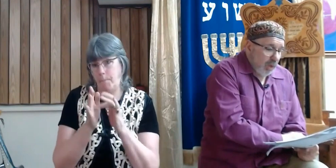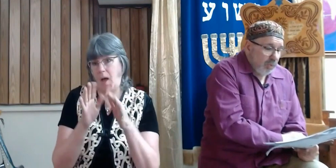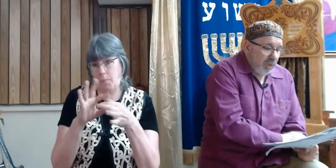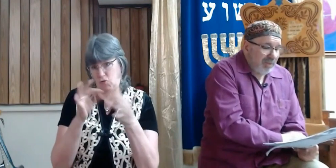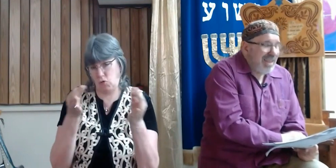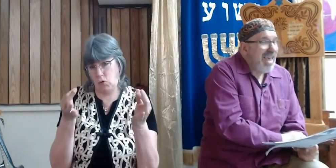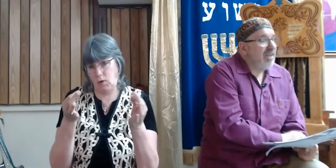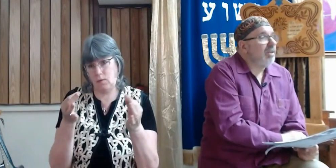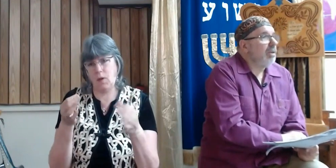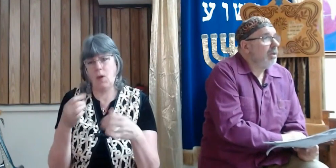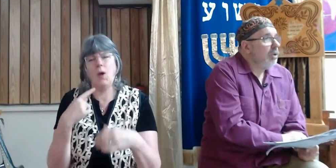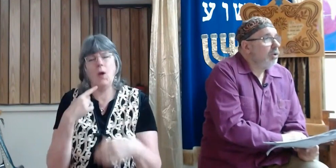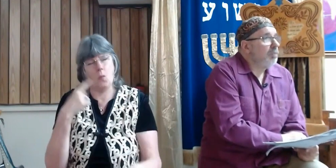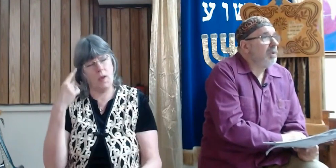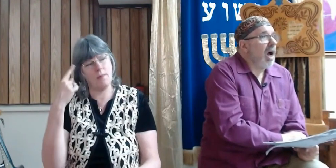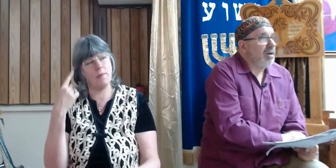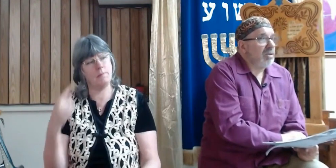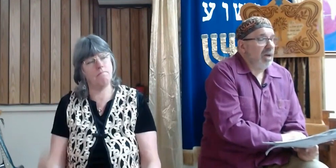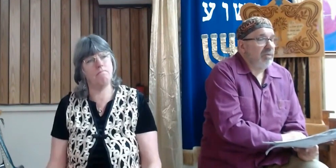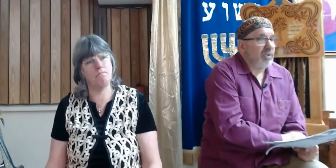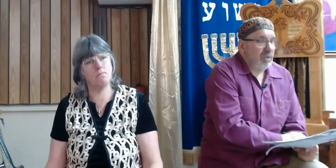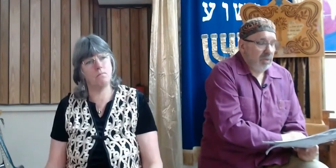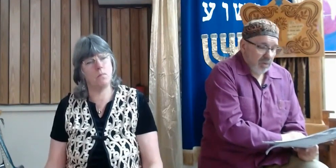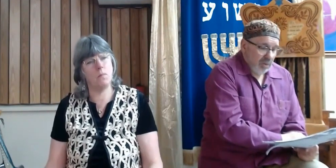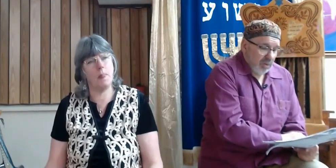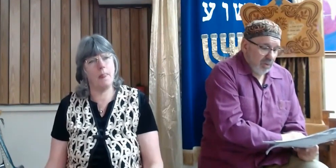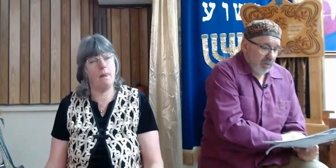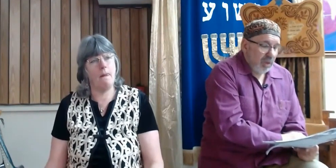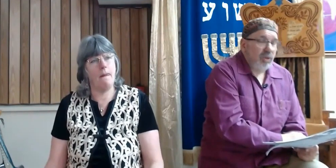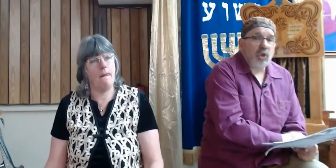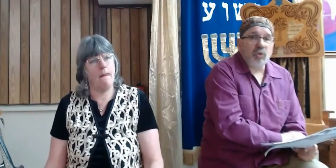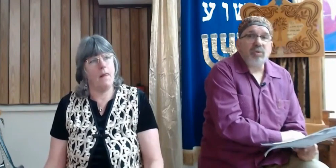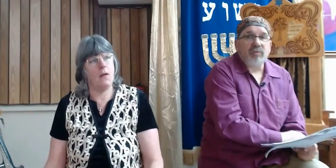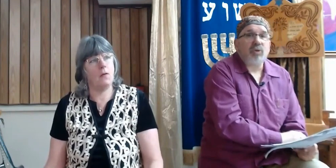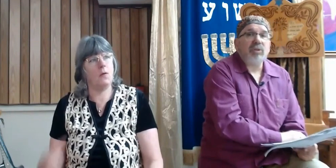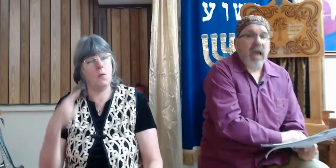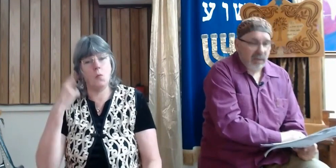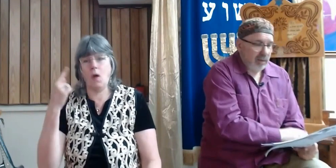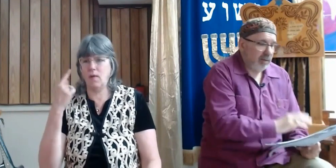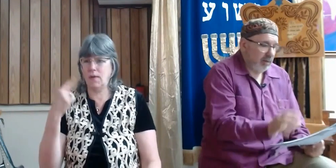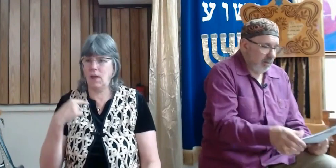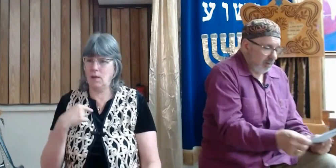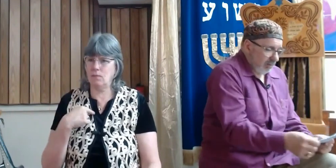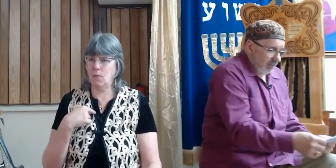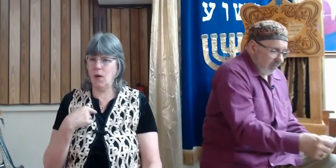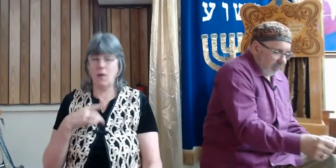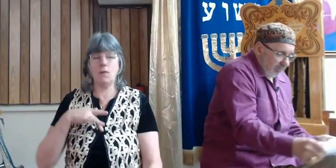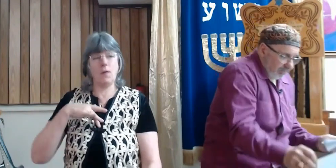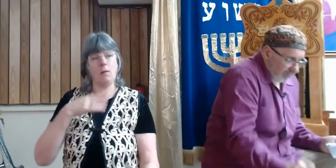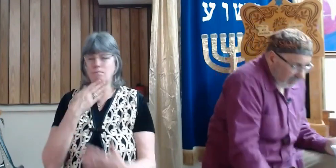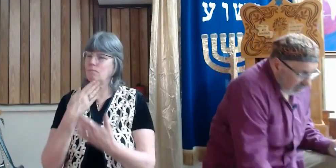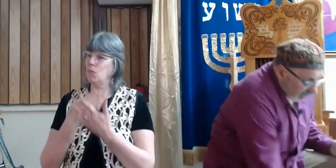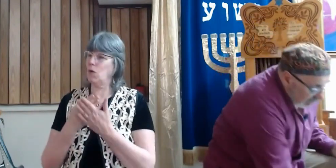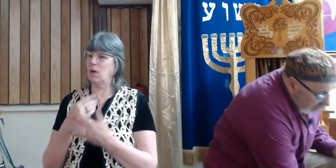yeah, we tend to put ourselves in the shoes of the good guys.